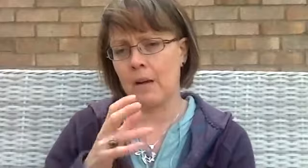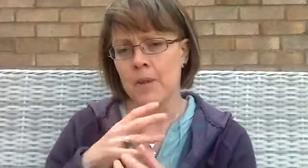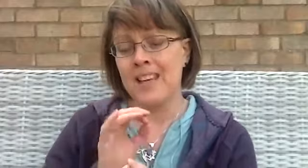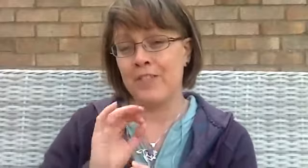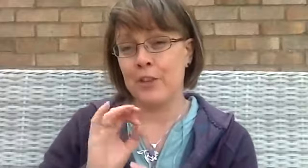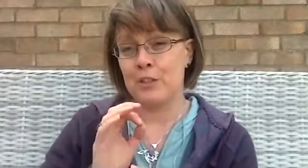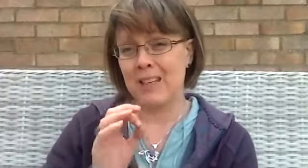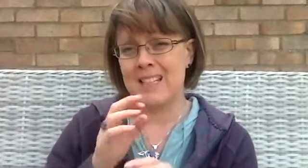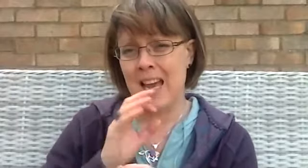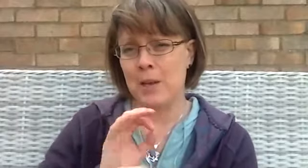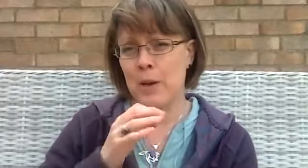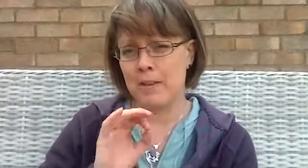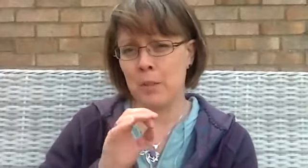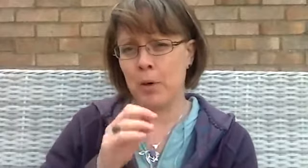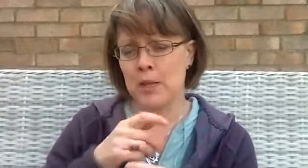you can feel this release anywhere in your body